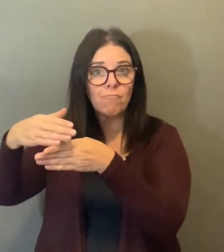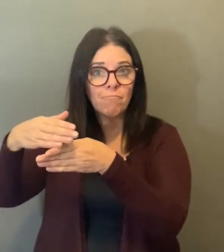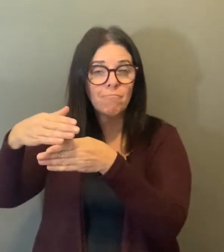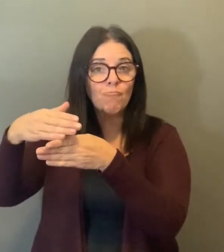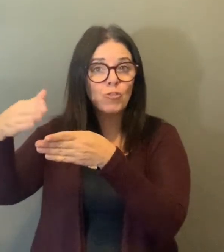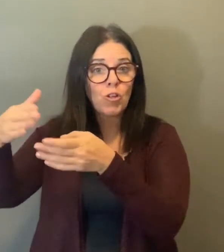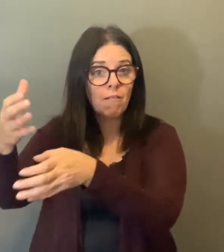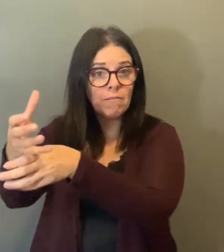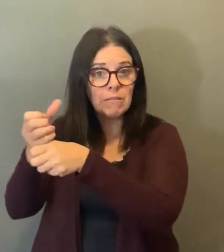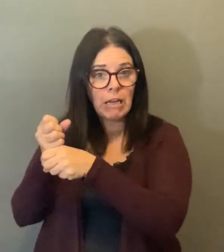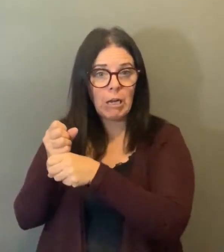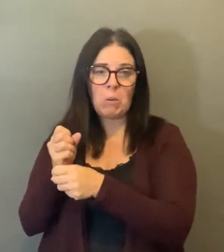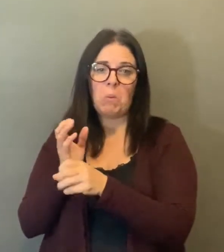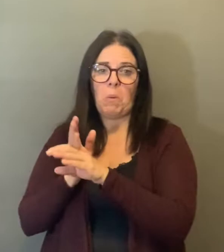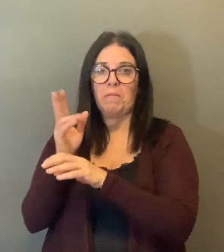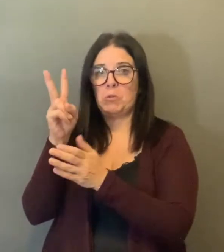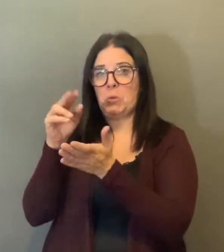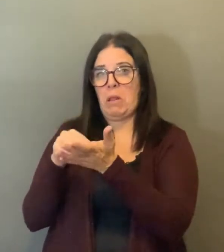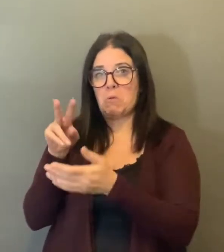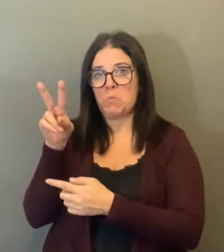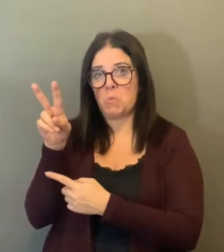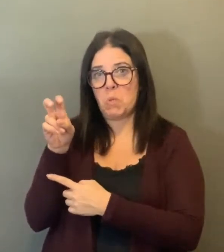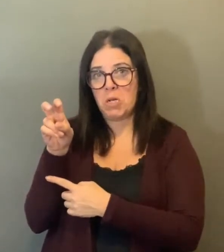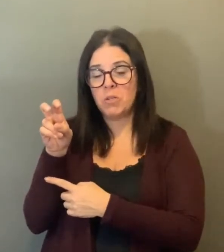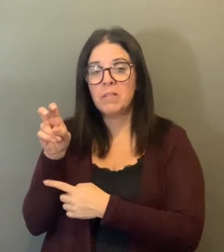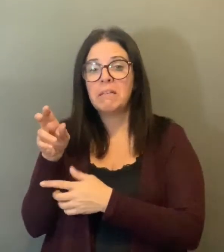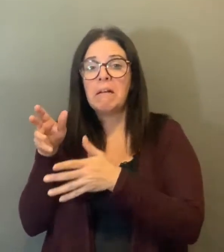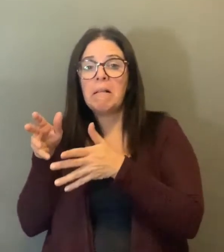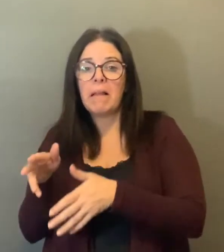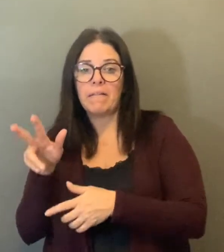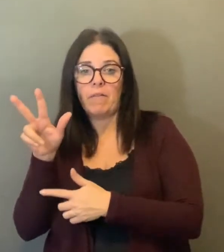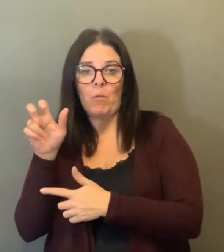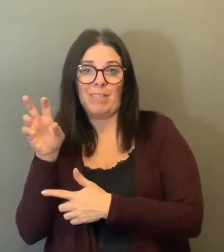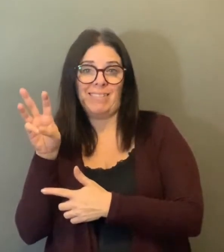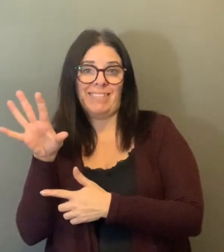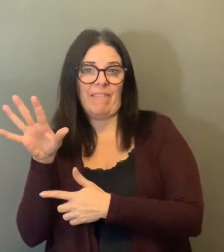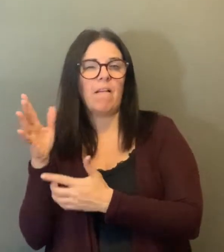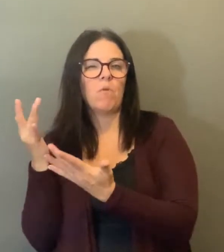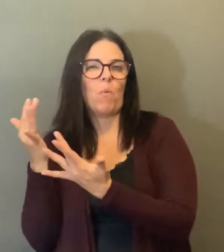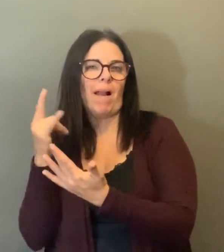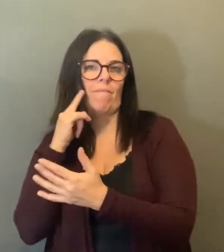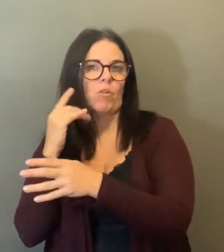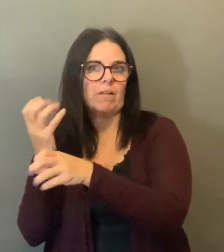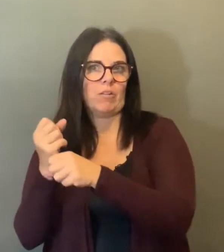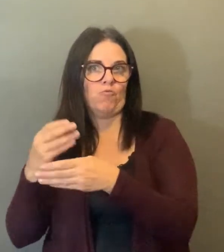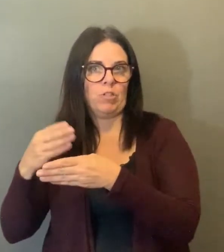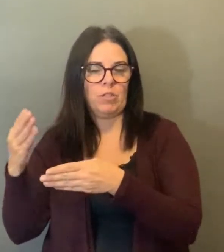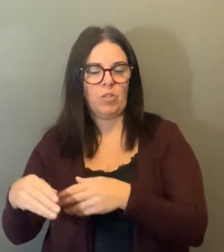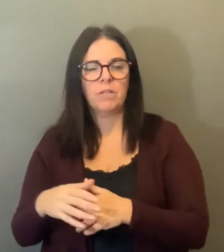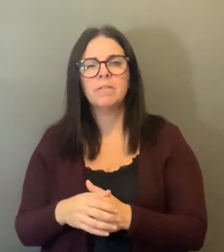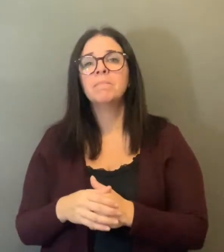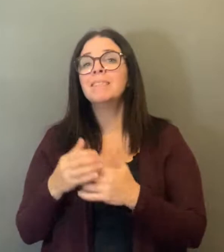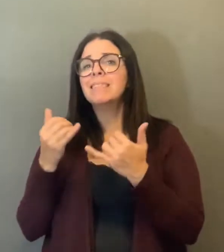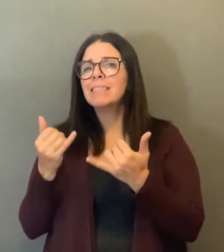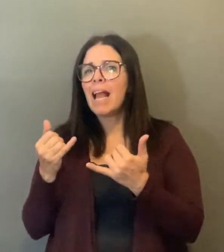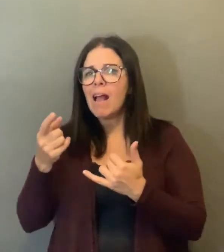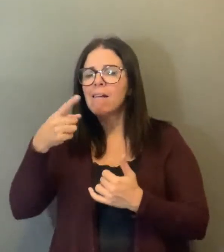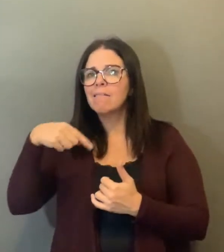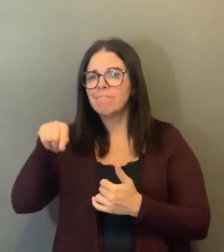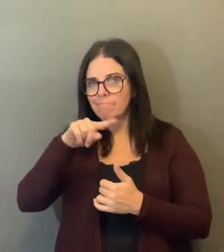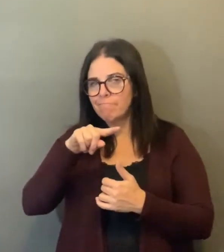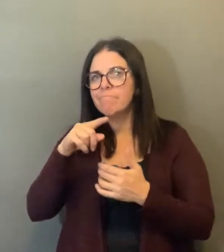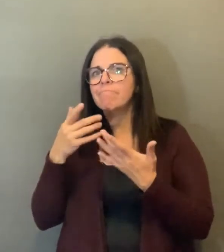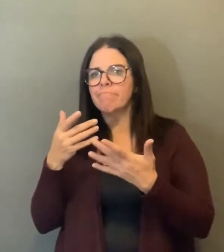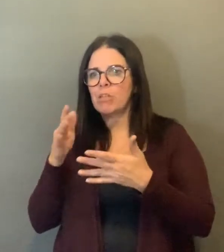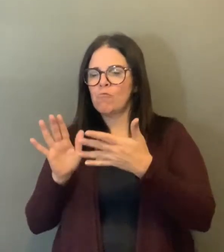asymptomatic people, people without symptoms who are new admissions or readmissions to these homes within their first 14 days of